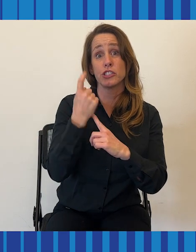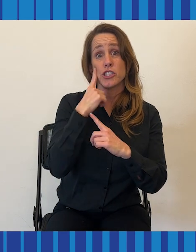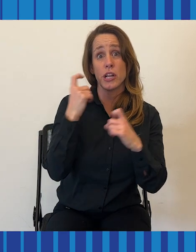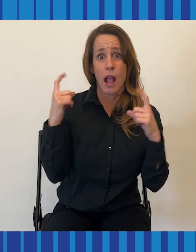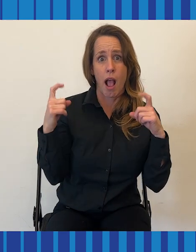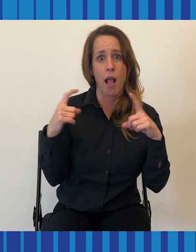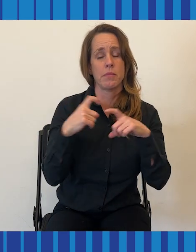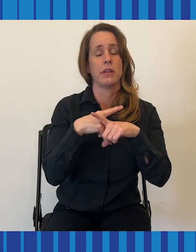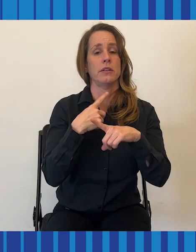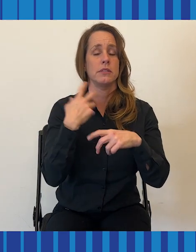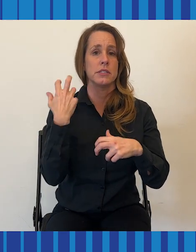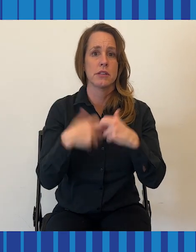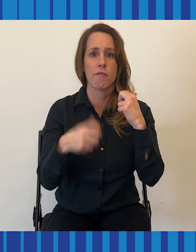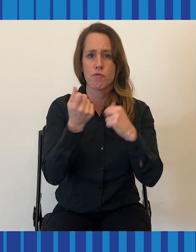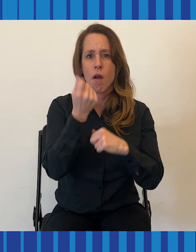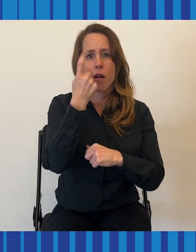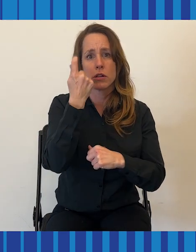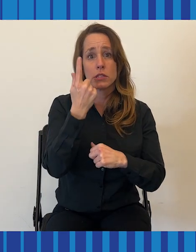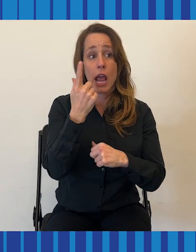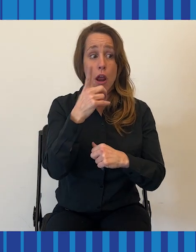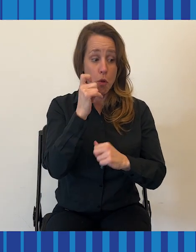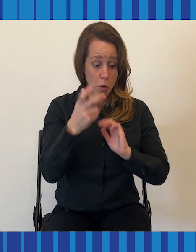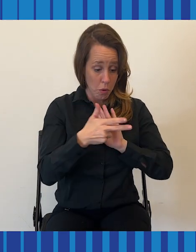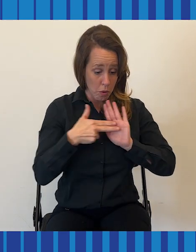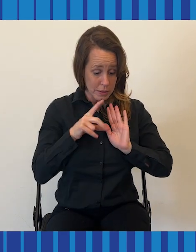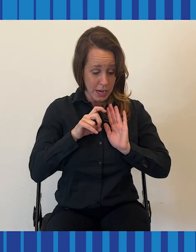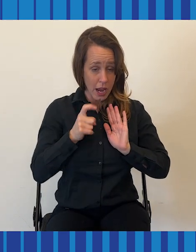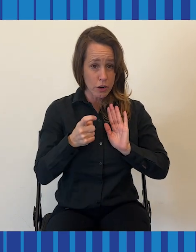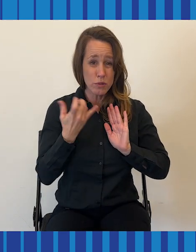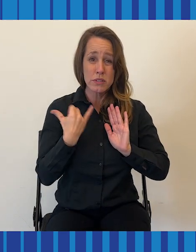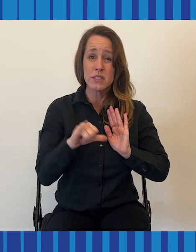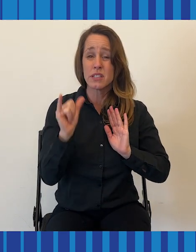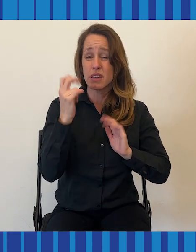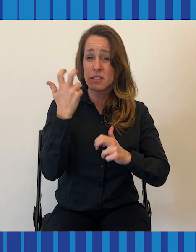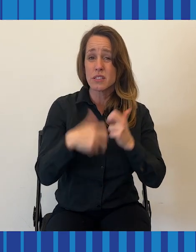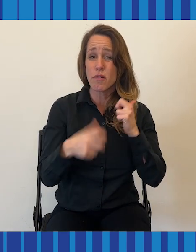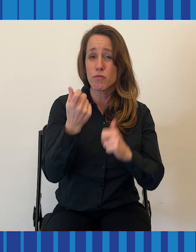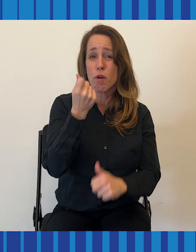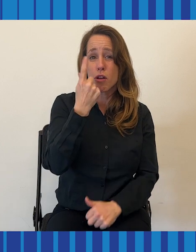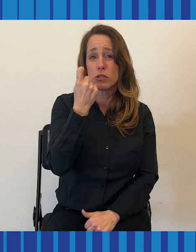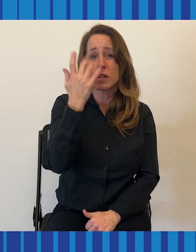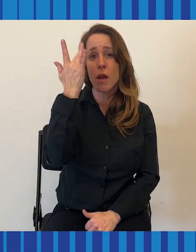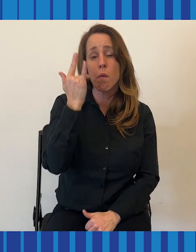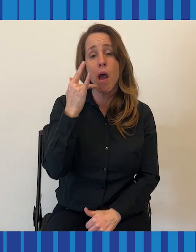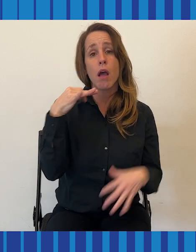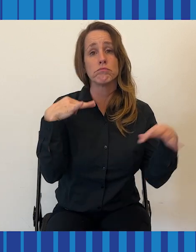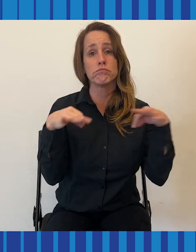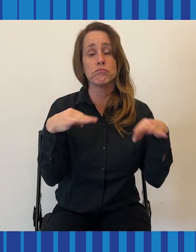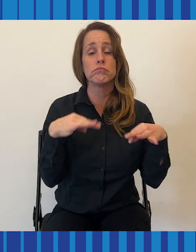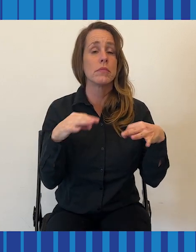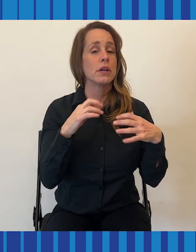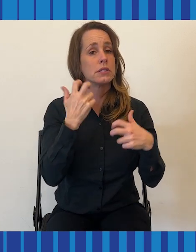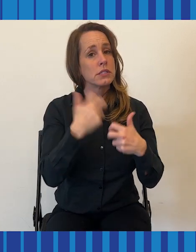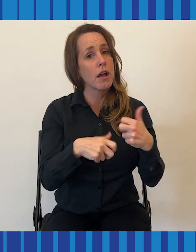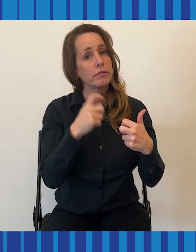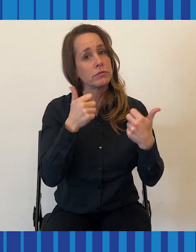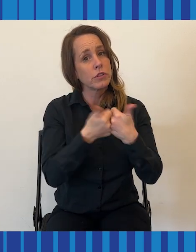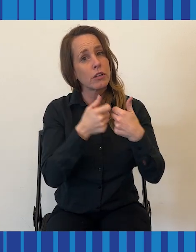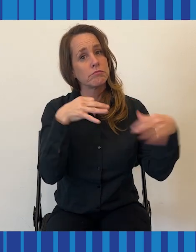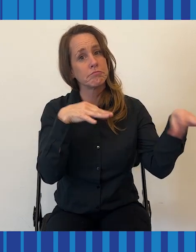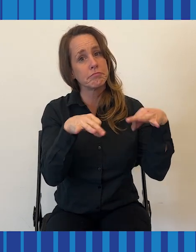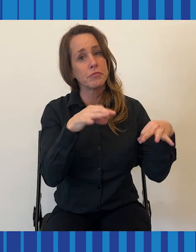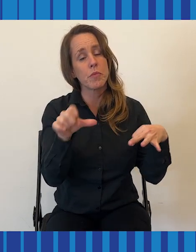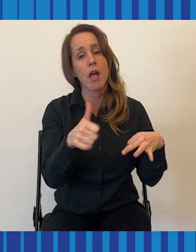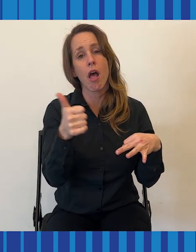It is a complicated condition that is hard to understand, even for people who have it. And that can make it really hard for people to